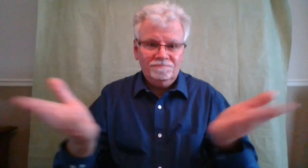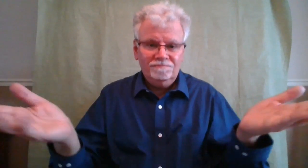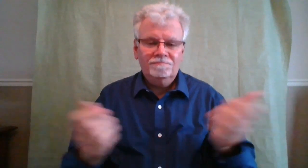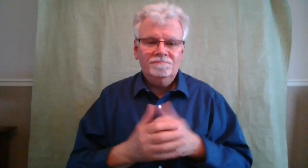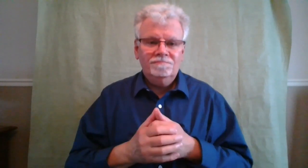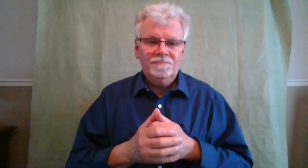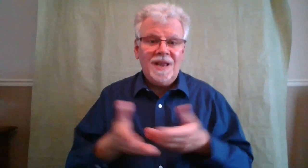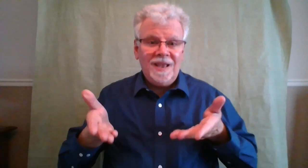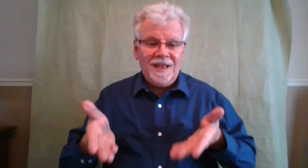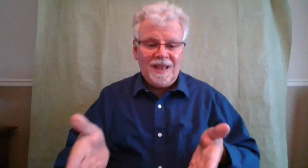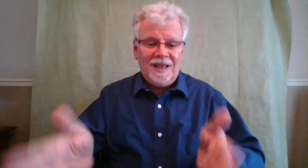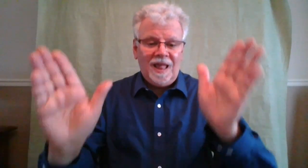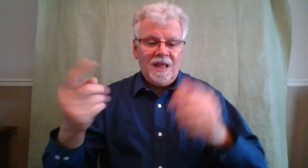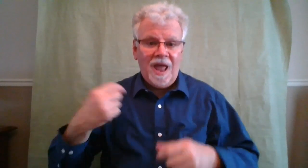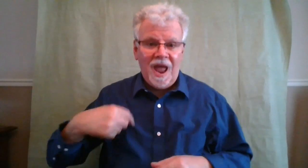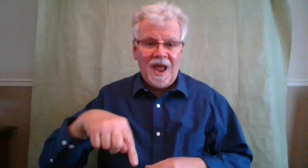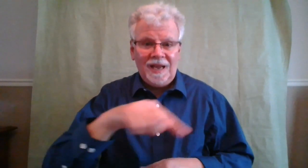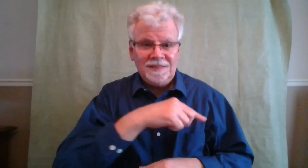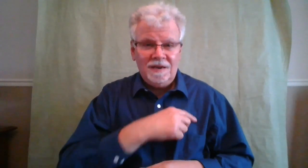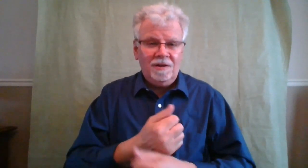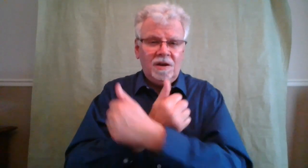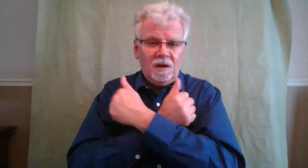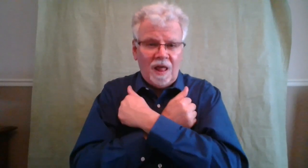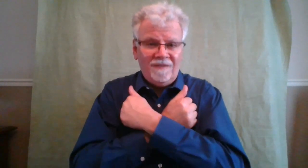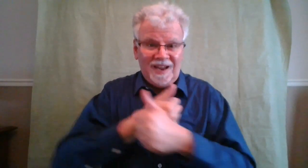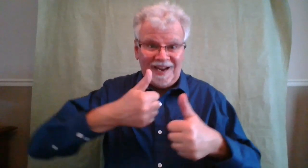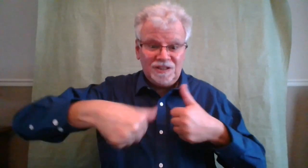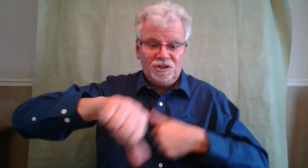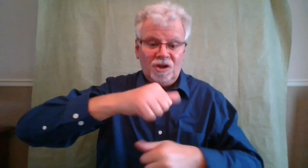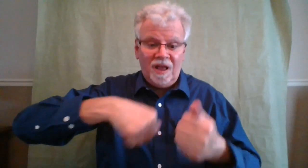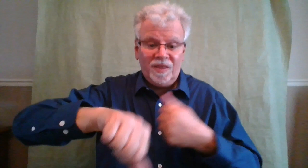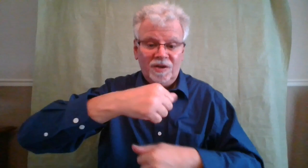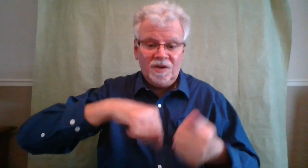Beloved, let us love one another